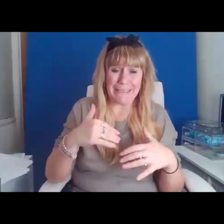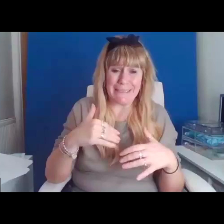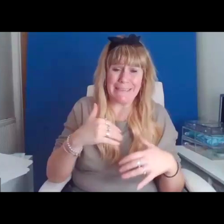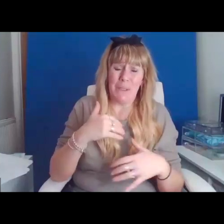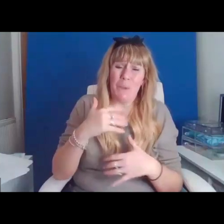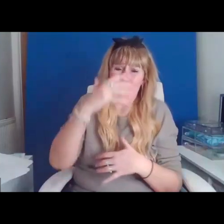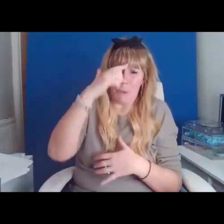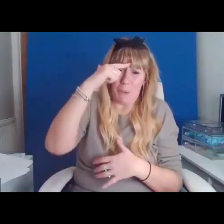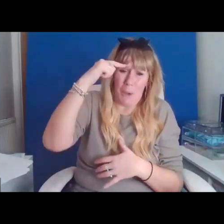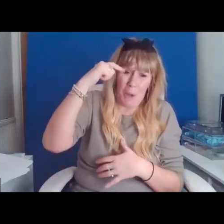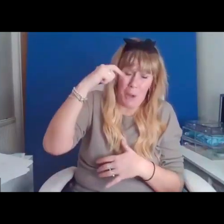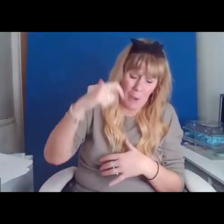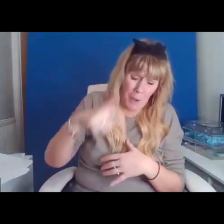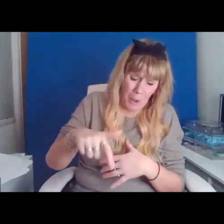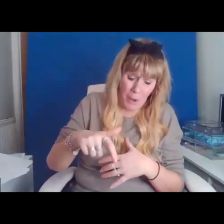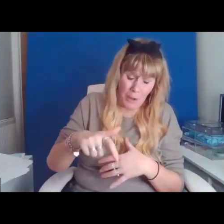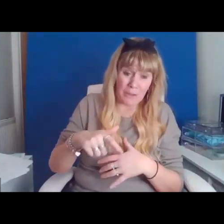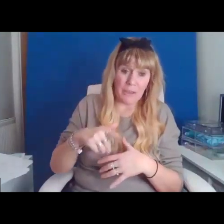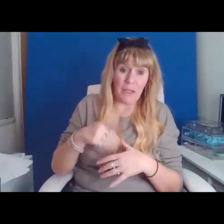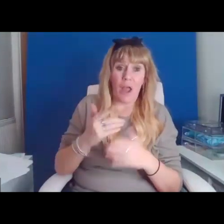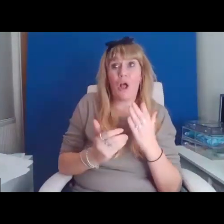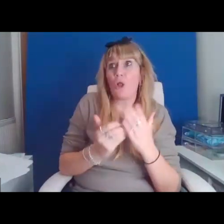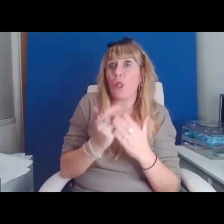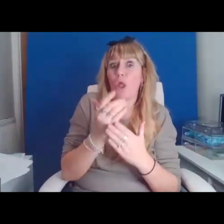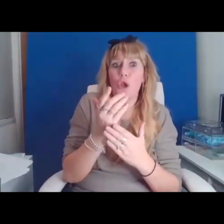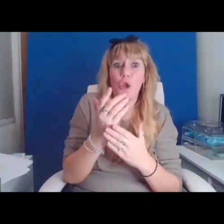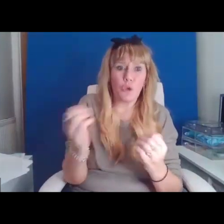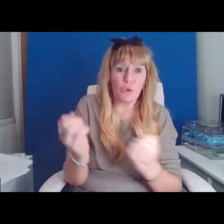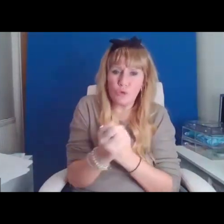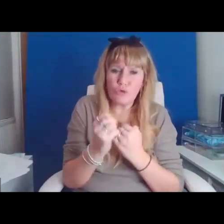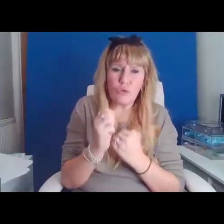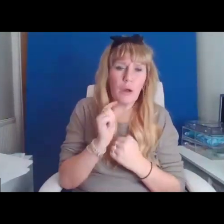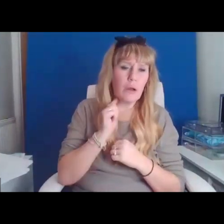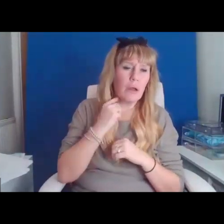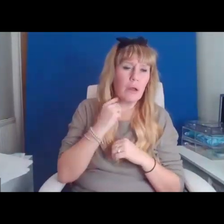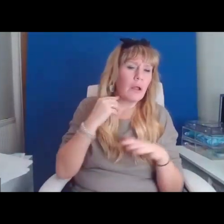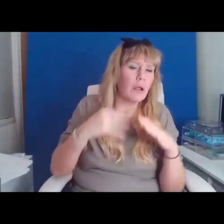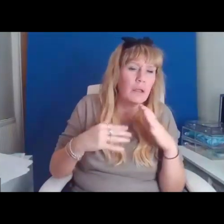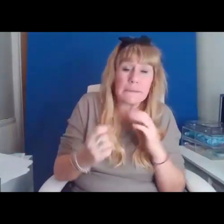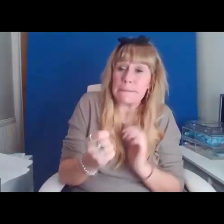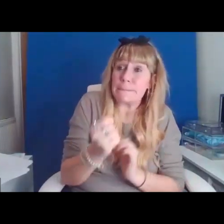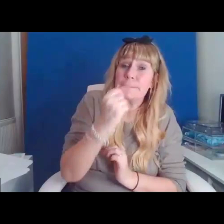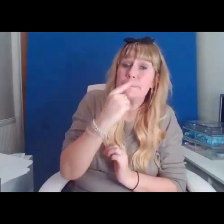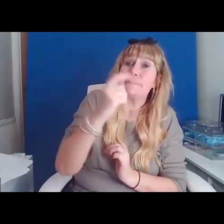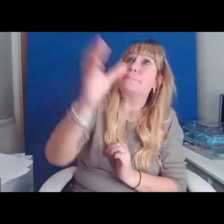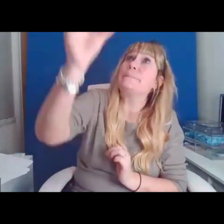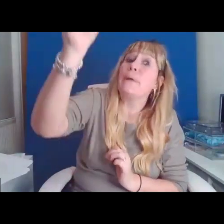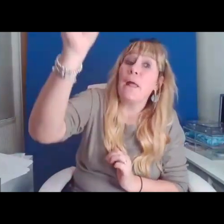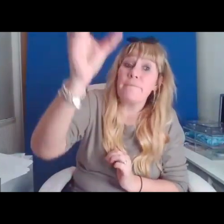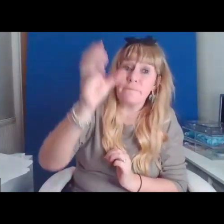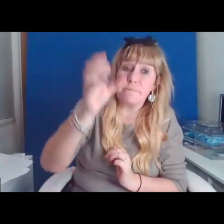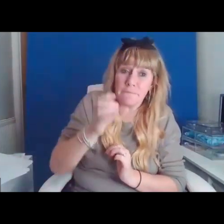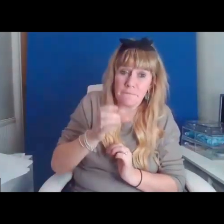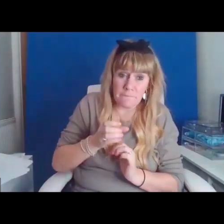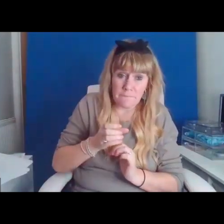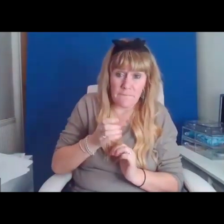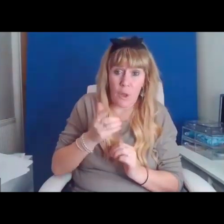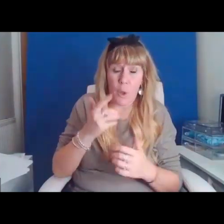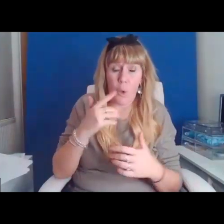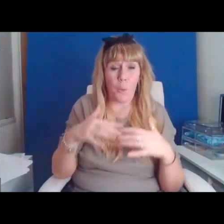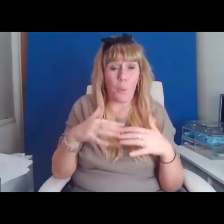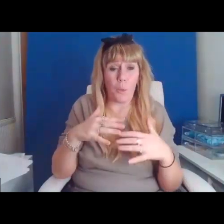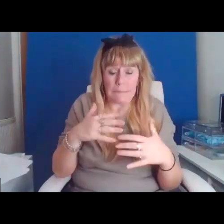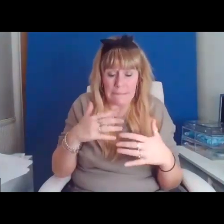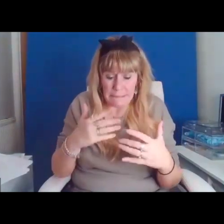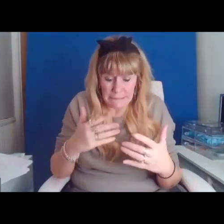reach for the new, stronger painkiller, not off sitting up, waver with it in my hand,